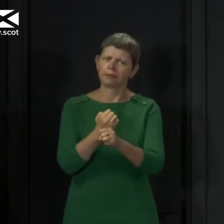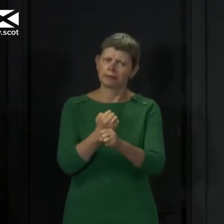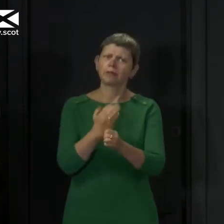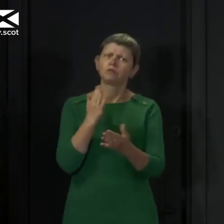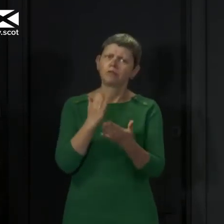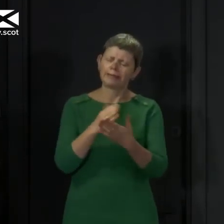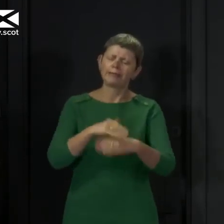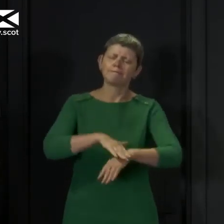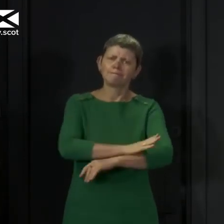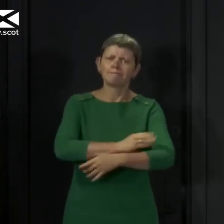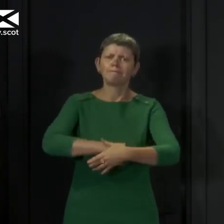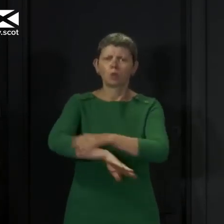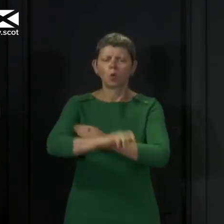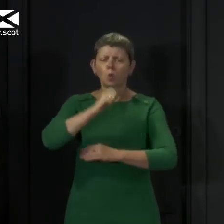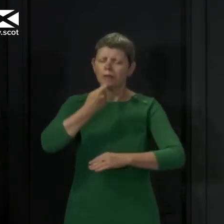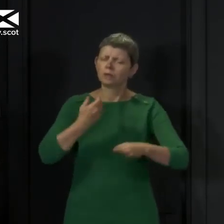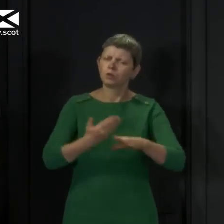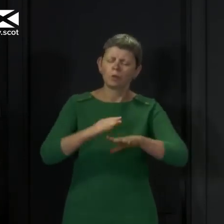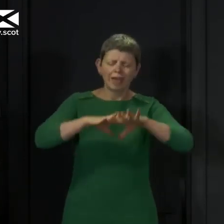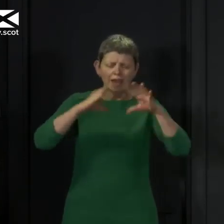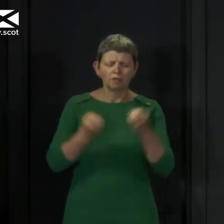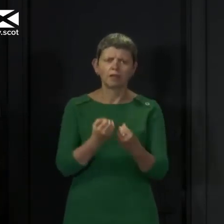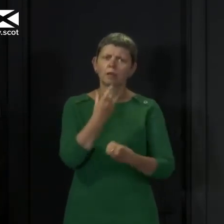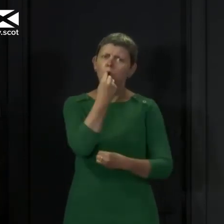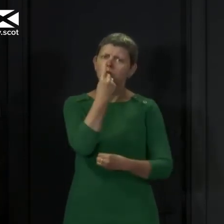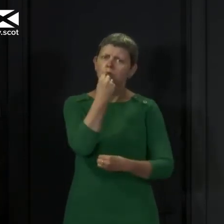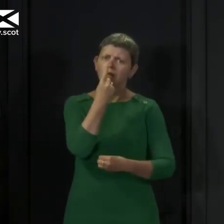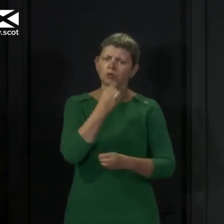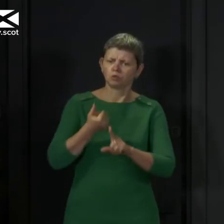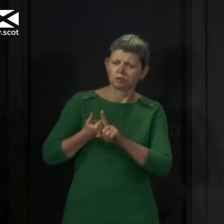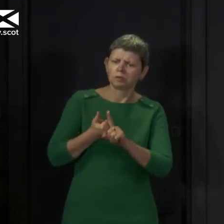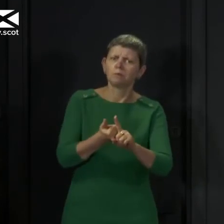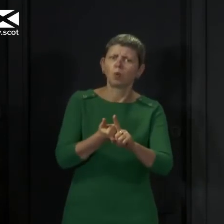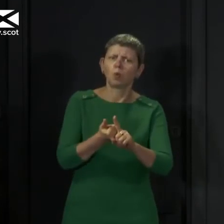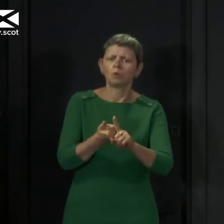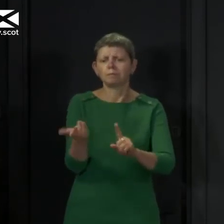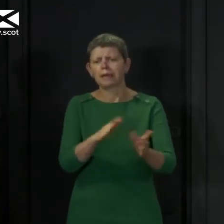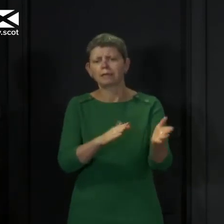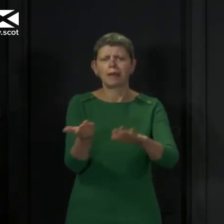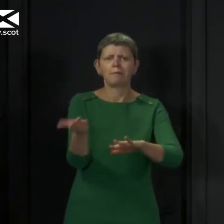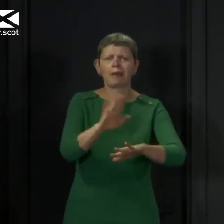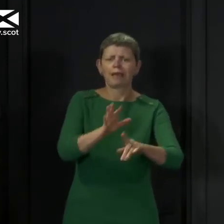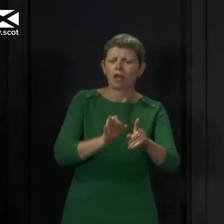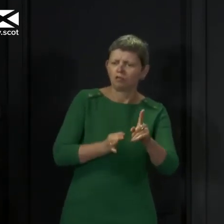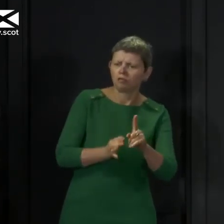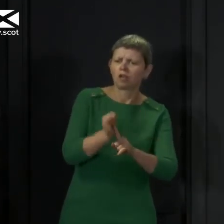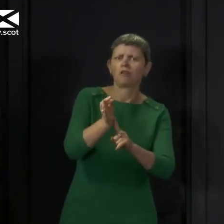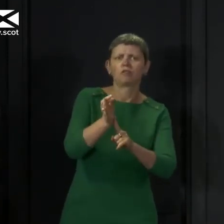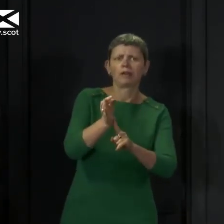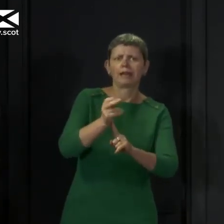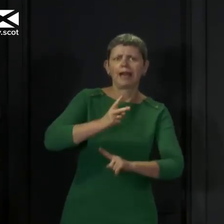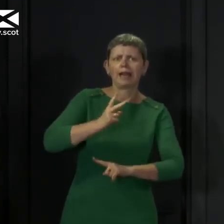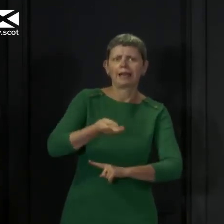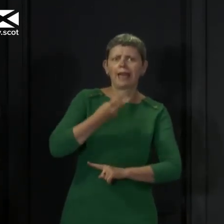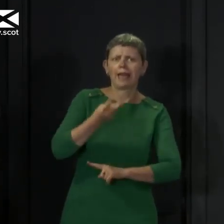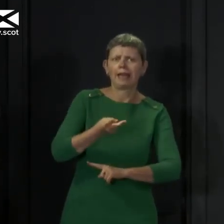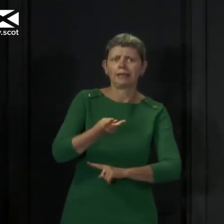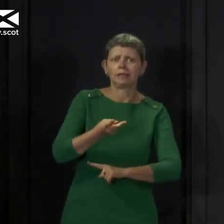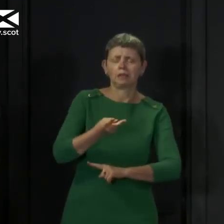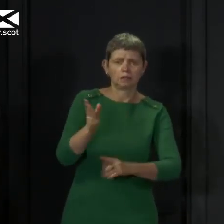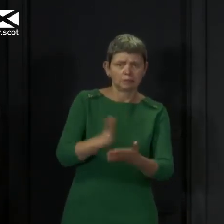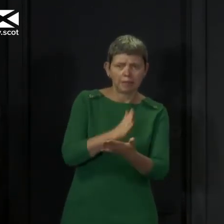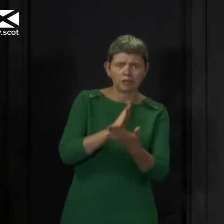everything we can to support that process of rebuilding and recovery. We will continue to do everything possible to protect your